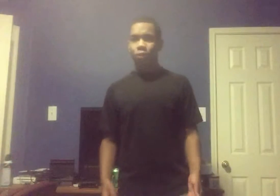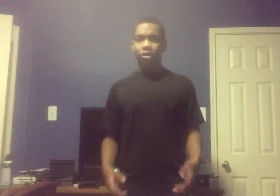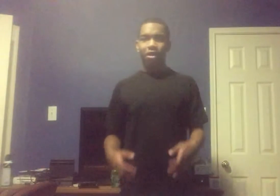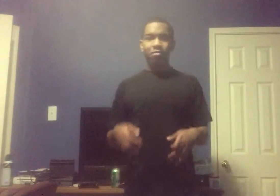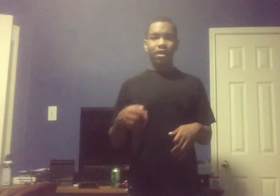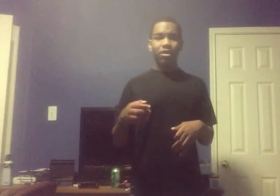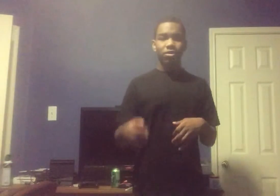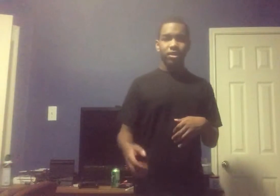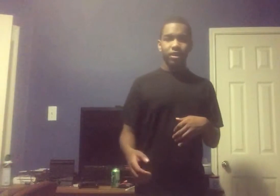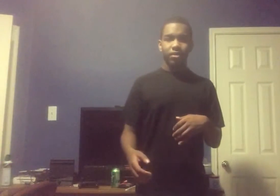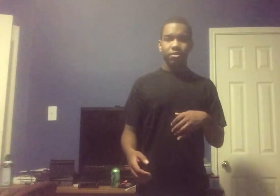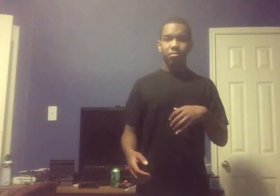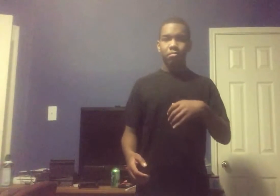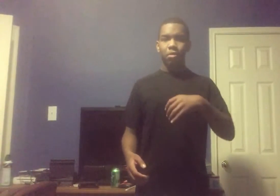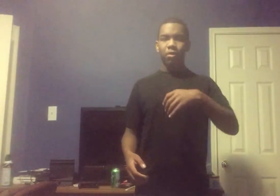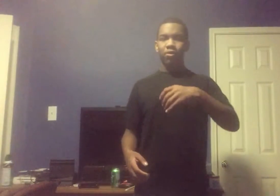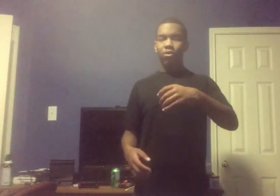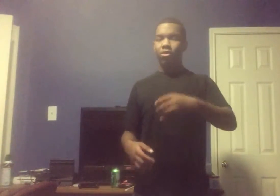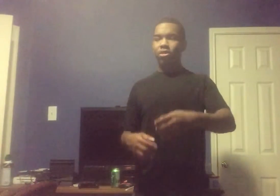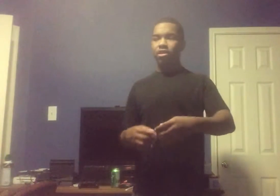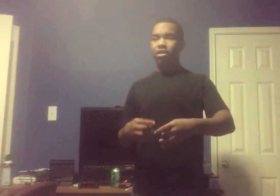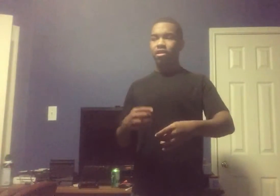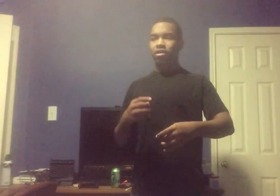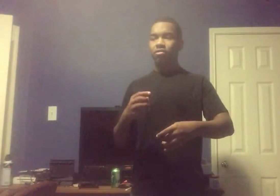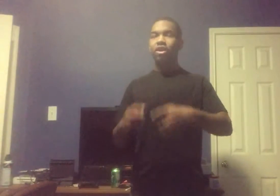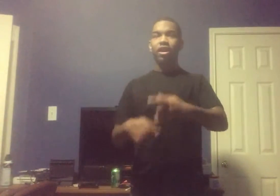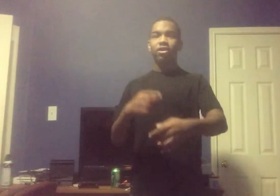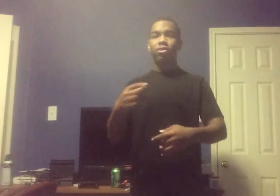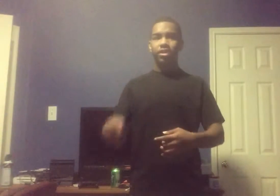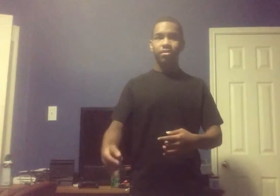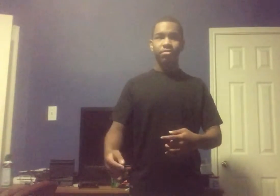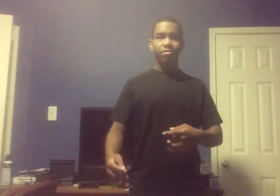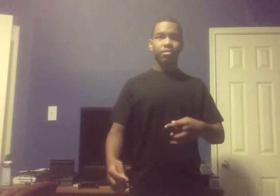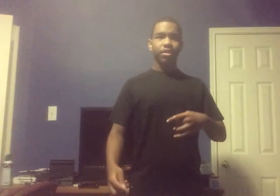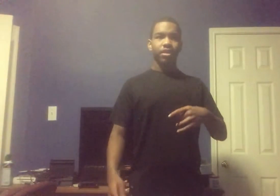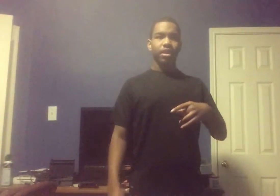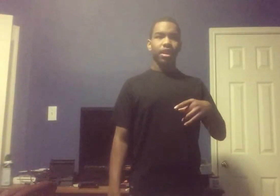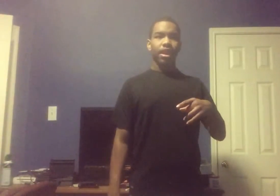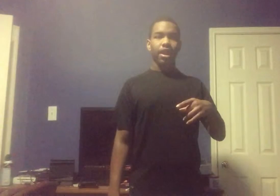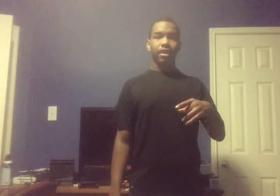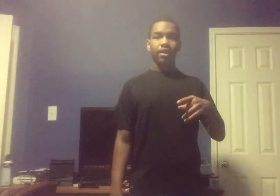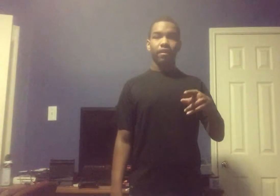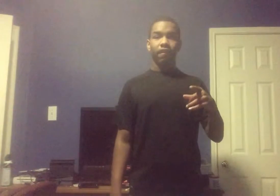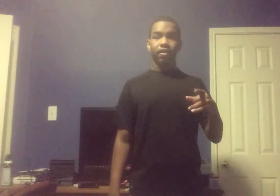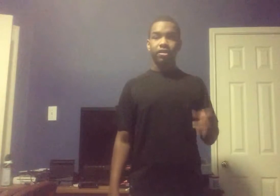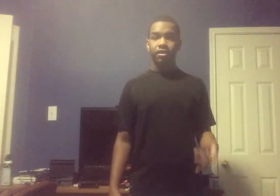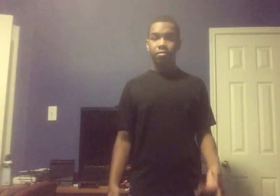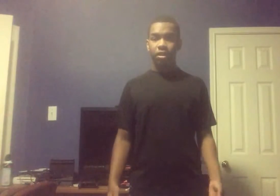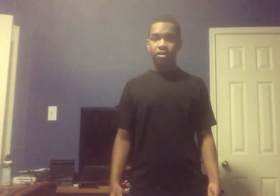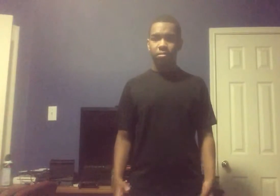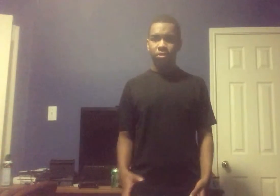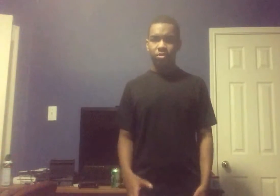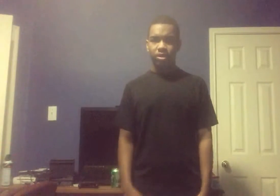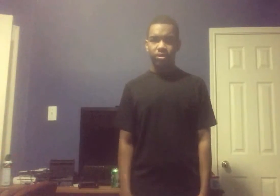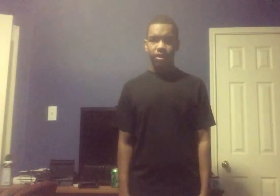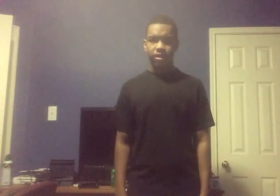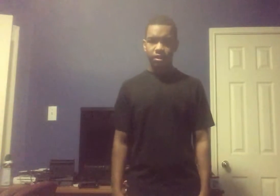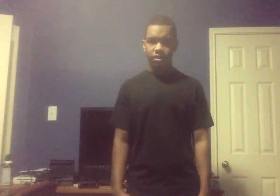Mike goes in But before Yeah He goes in And he Sees a monster Which is like This